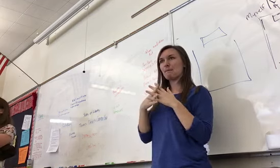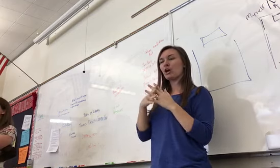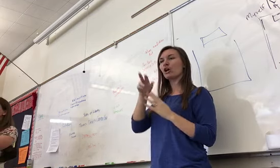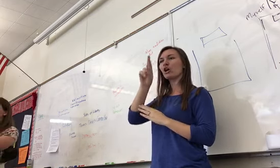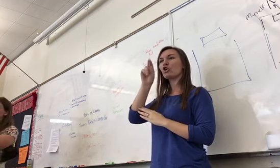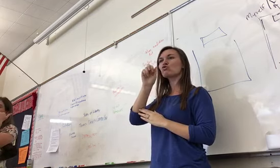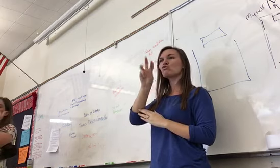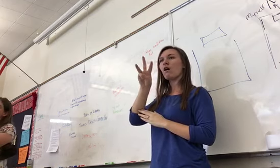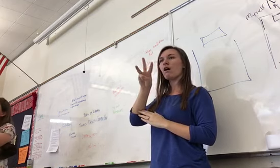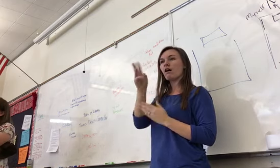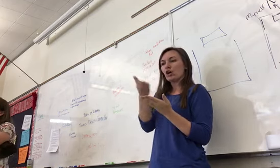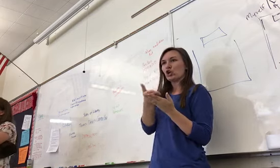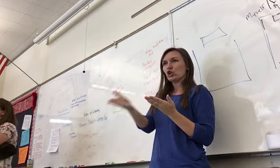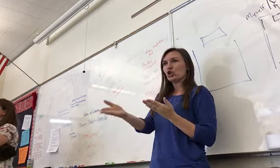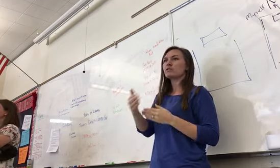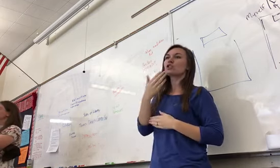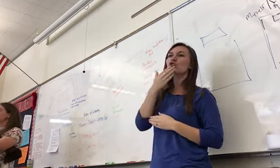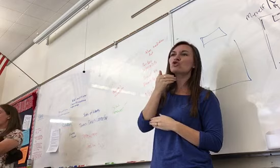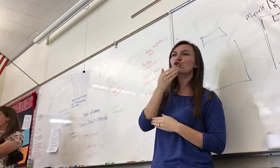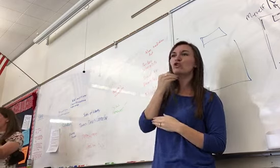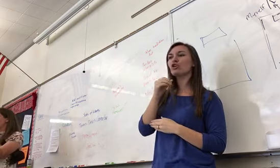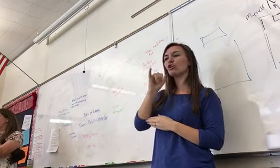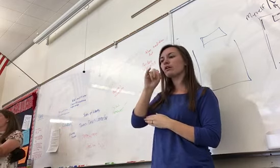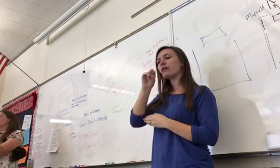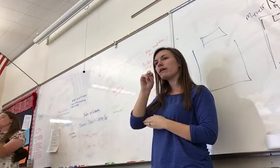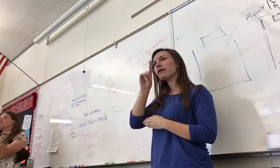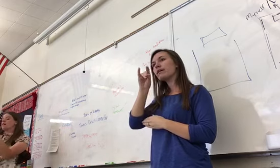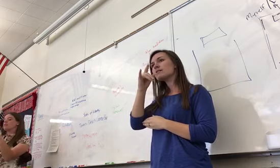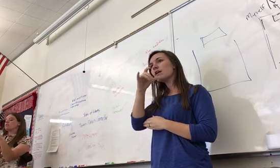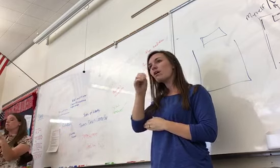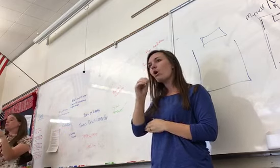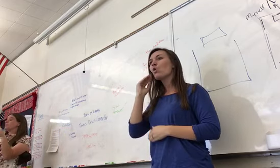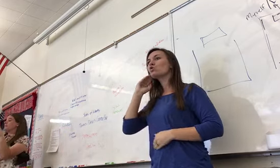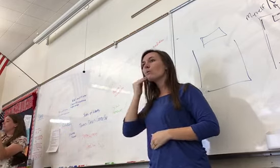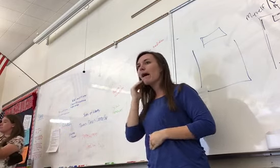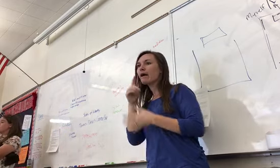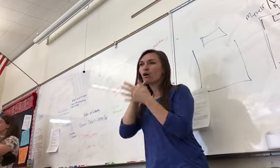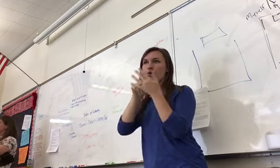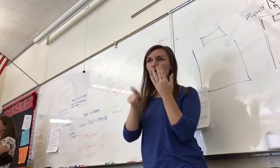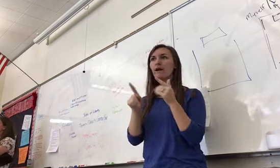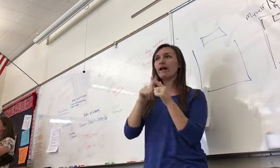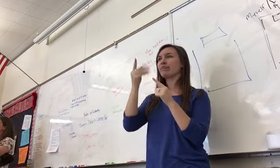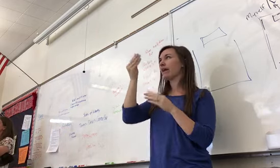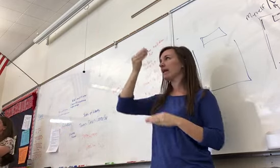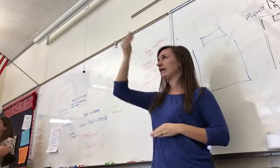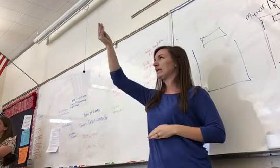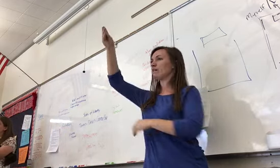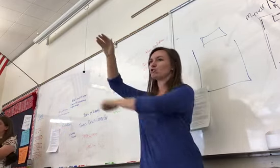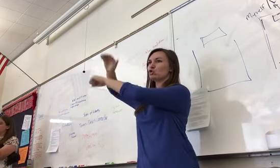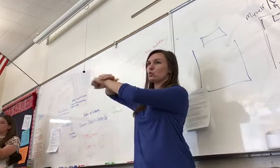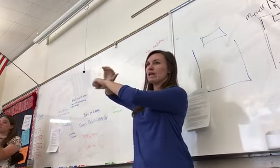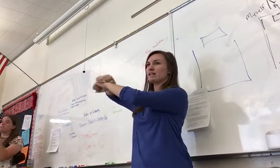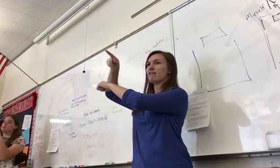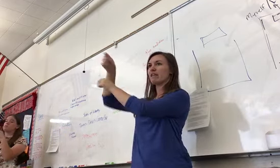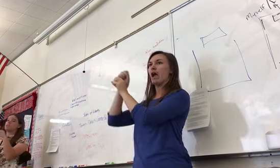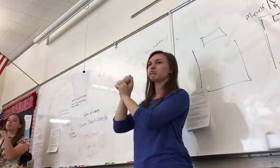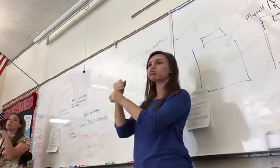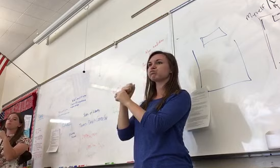sugar, indigo, tobacco. Then it goes to England. England manufactures those goods into sellable